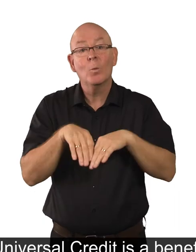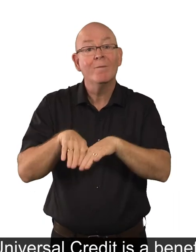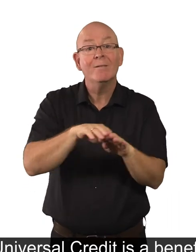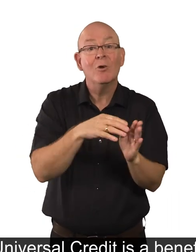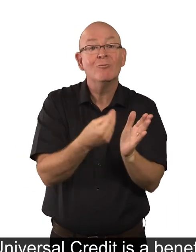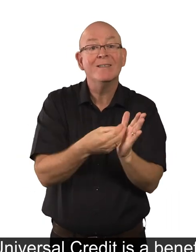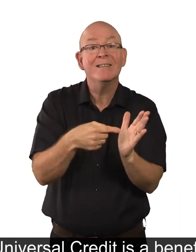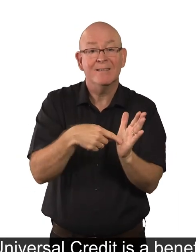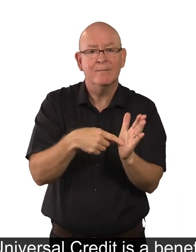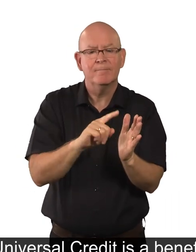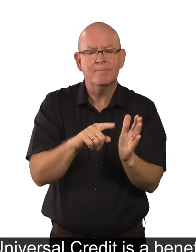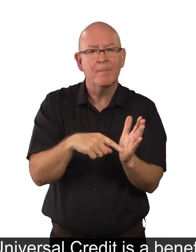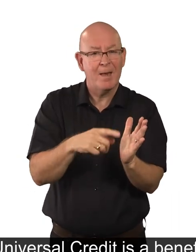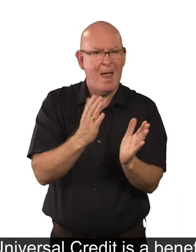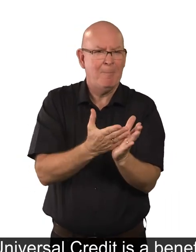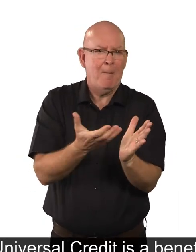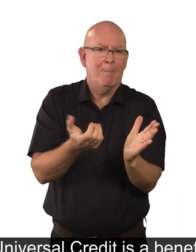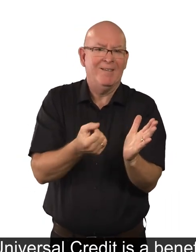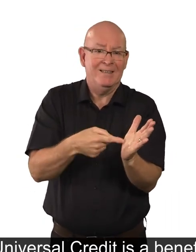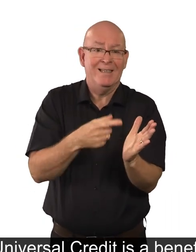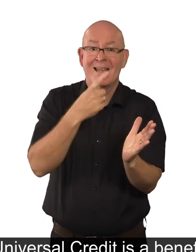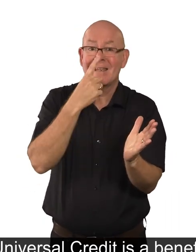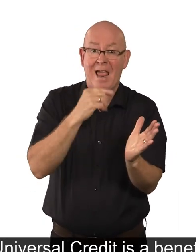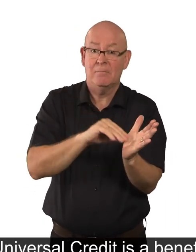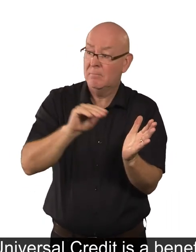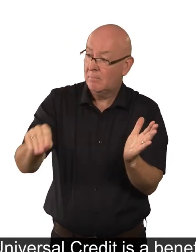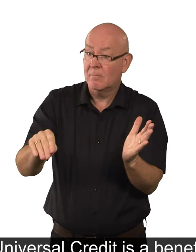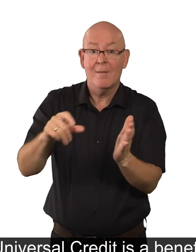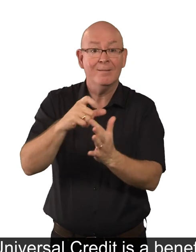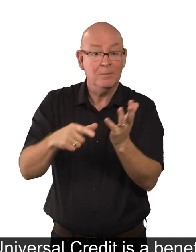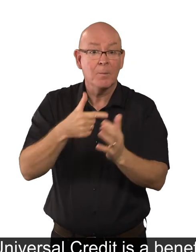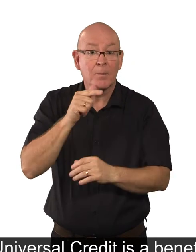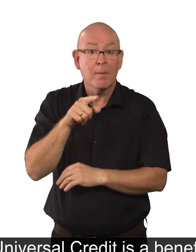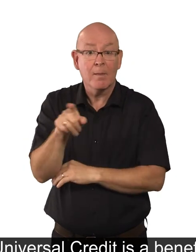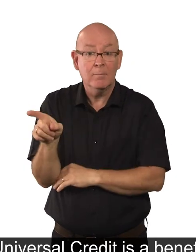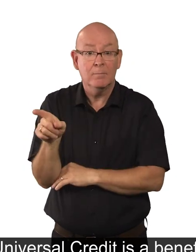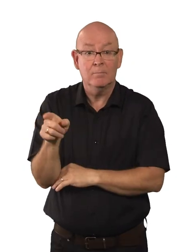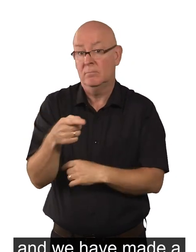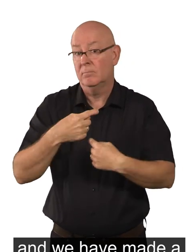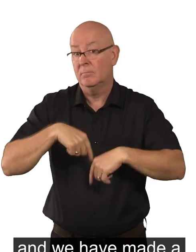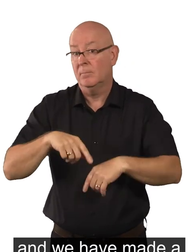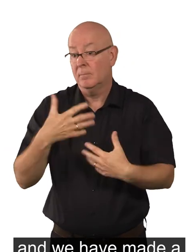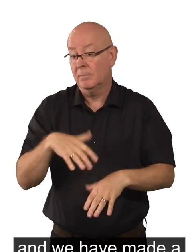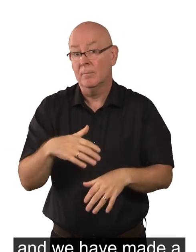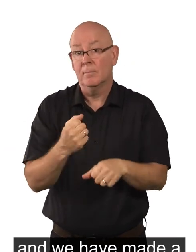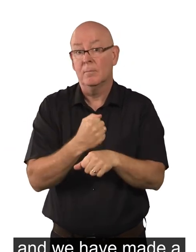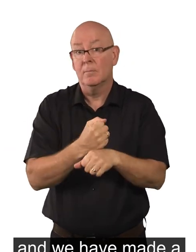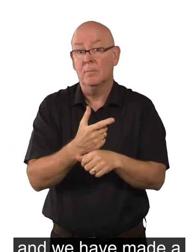Universal Credit is a benefit that can be paid to disabled people, and we have made a change